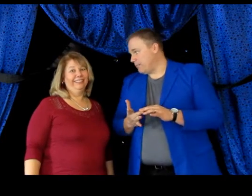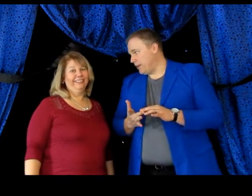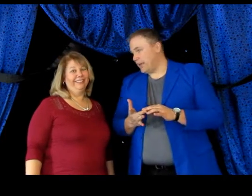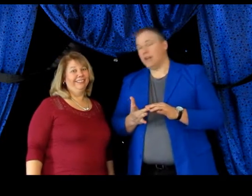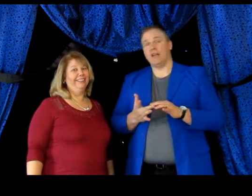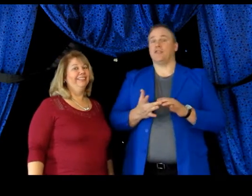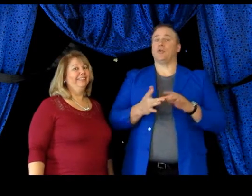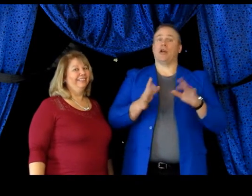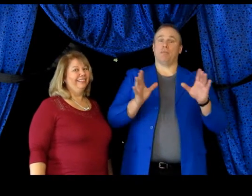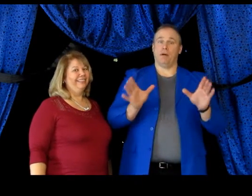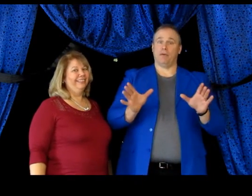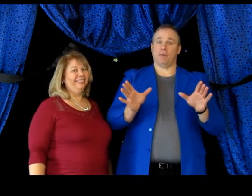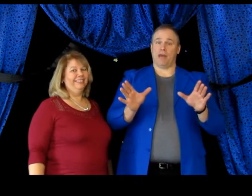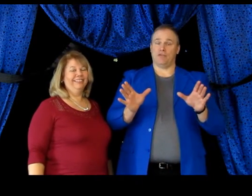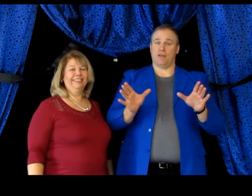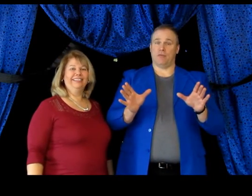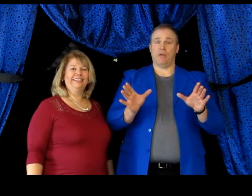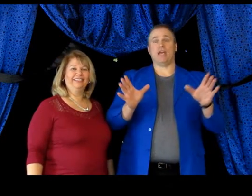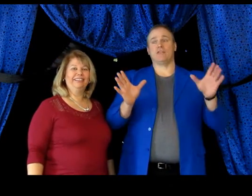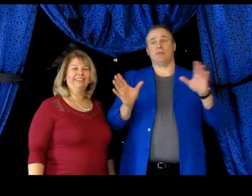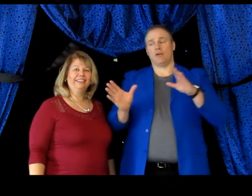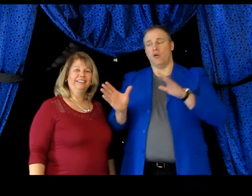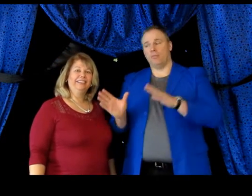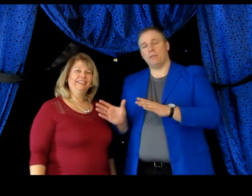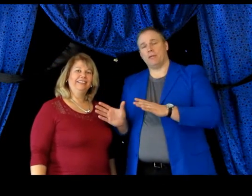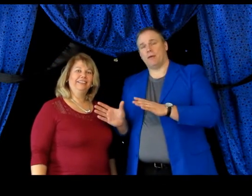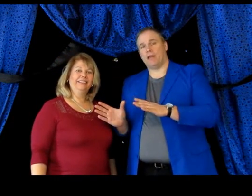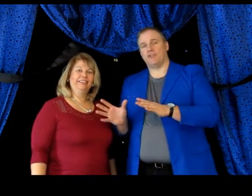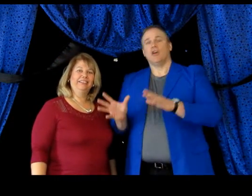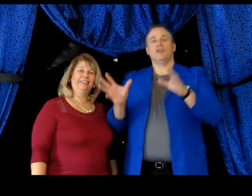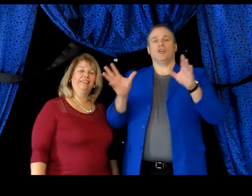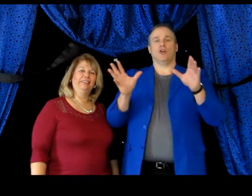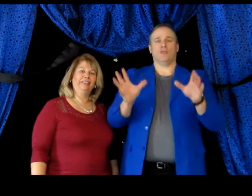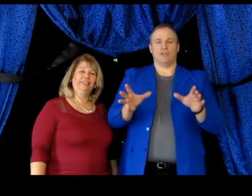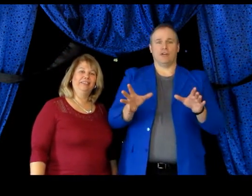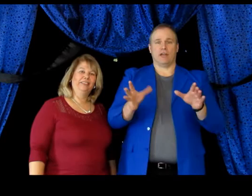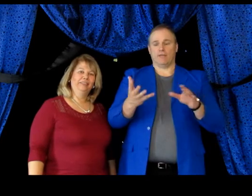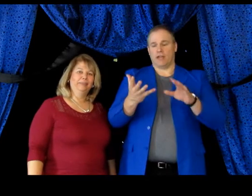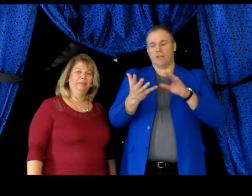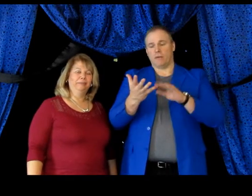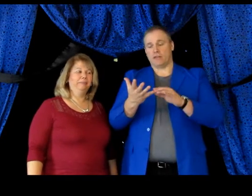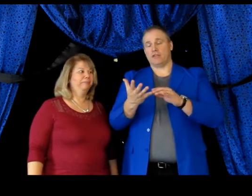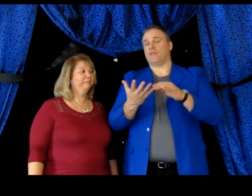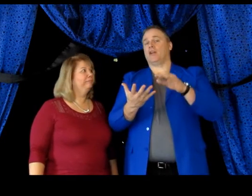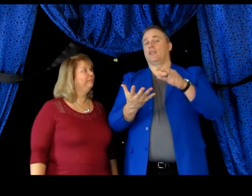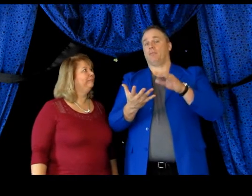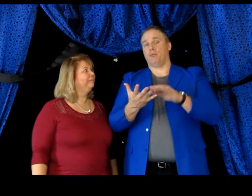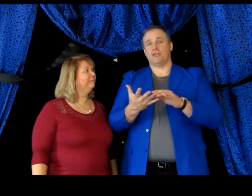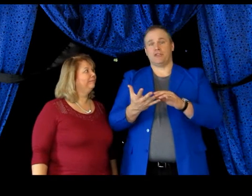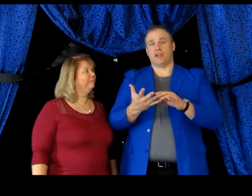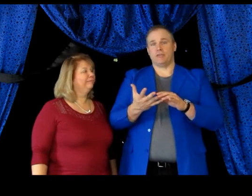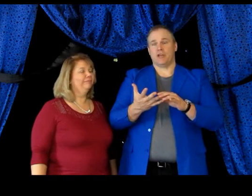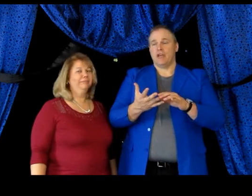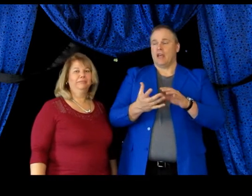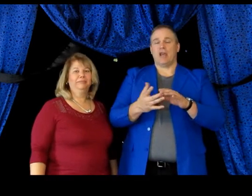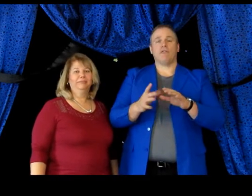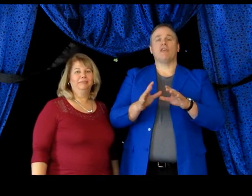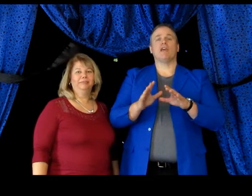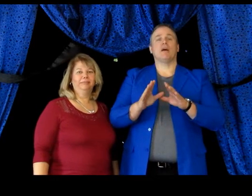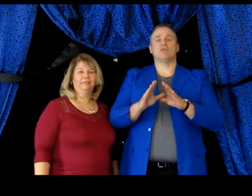pig. That's during our pumpkin patch event. We actually bring the whole pumpkin patch to your facility. Forget the buses, forget the permission slips. Everything comes